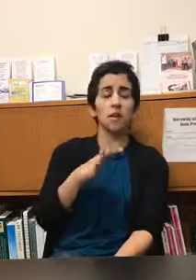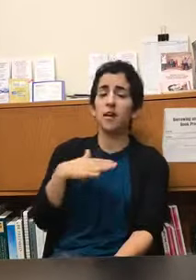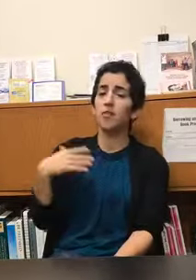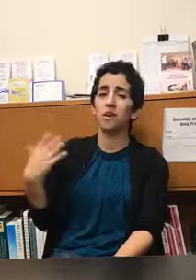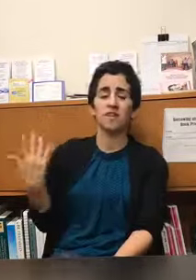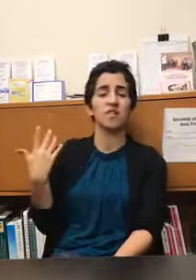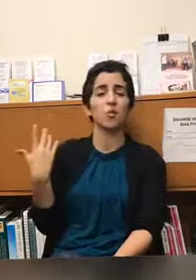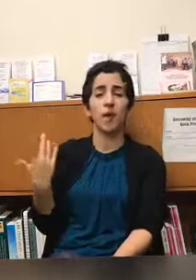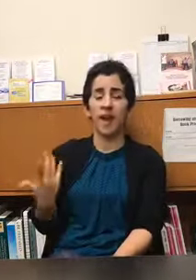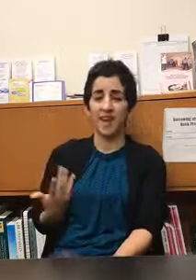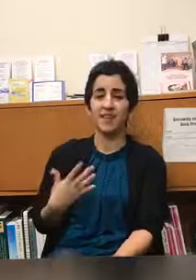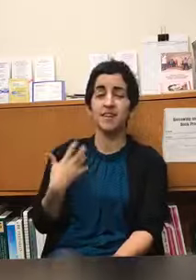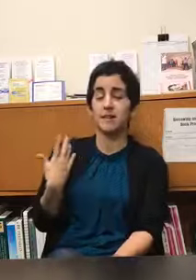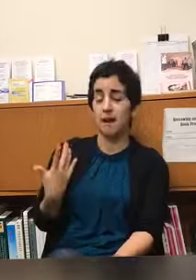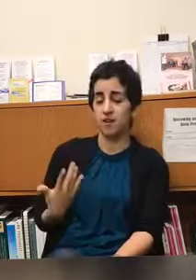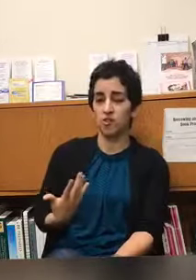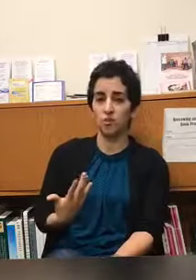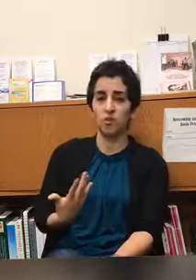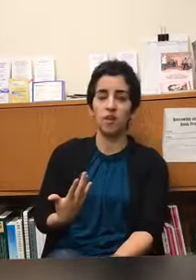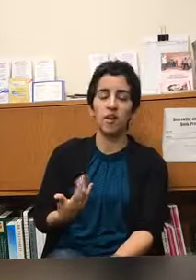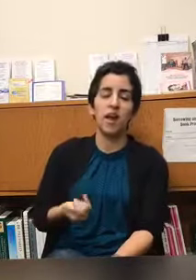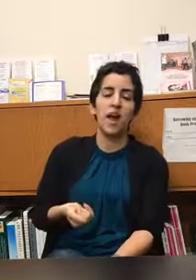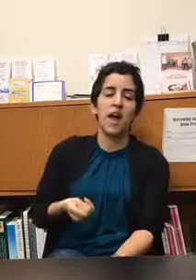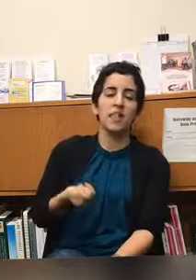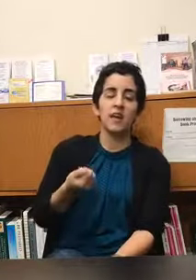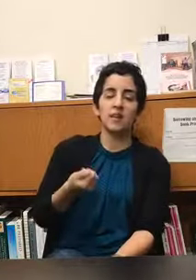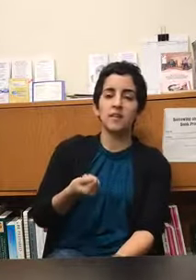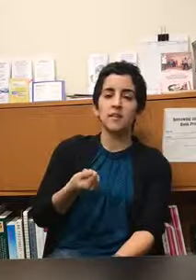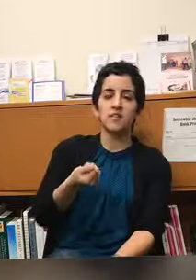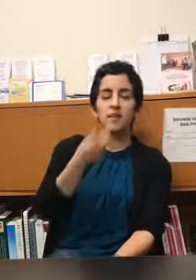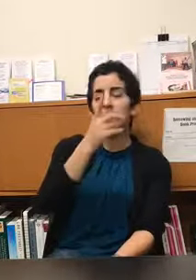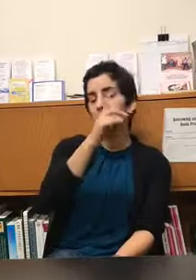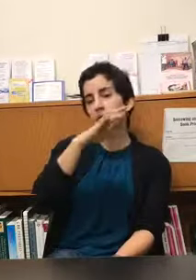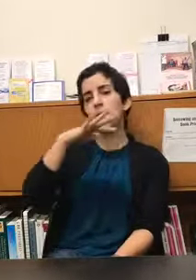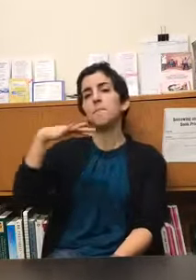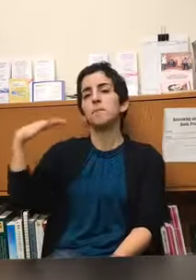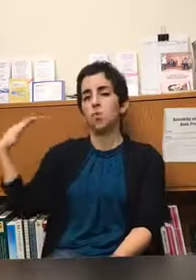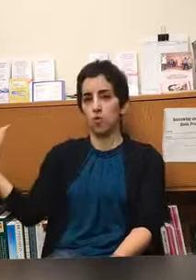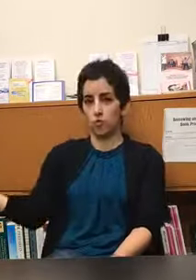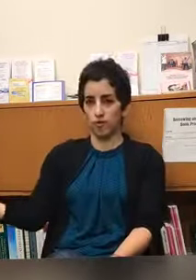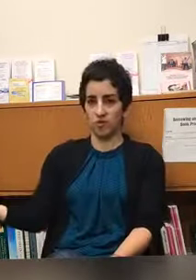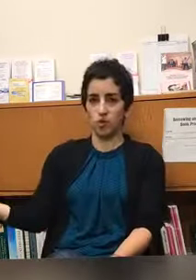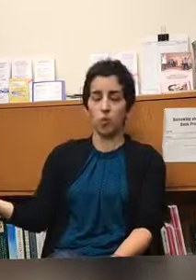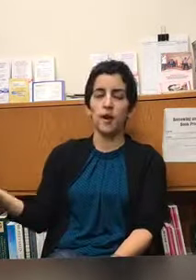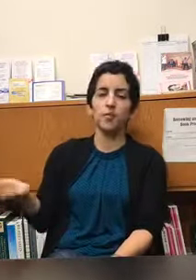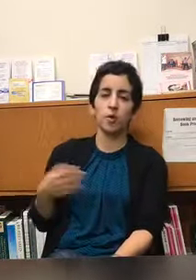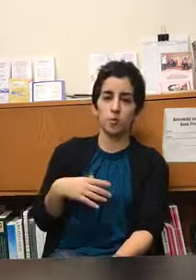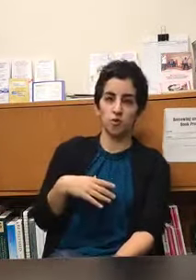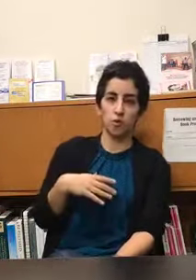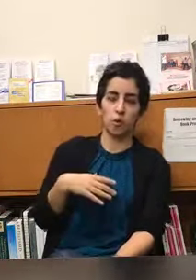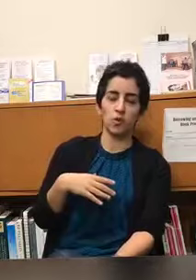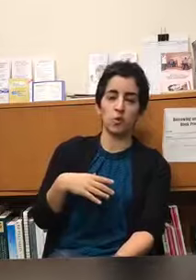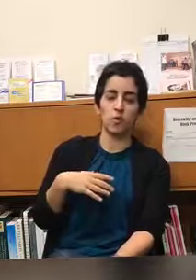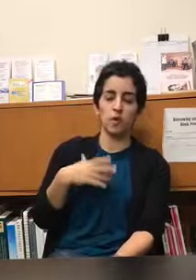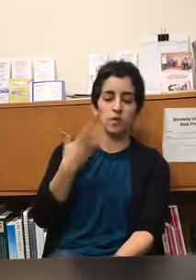going to have thoughts that's okay that's natural the idea is to let them move and so whatever imagery works whether it's